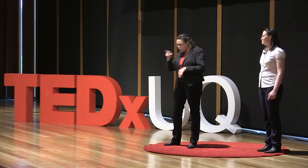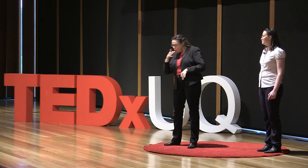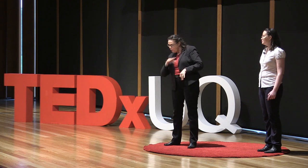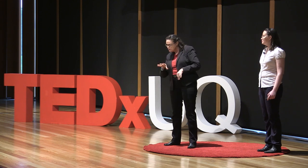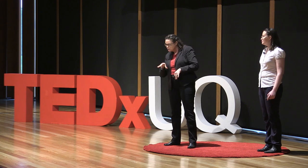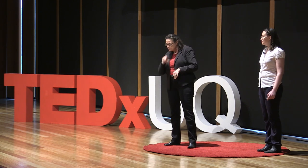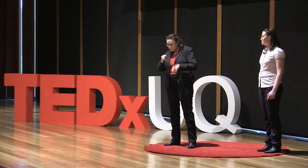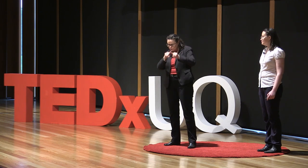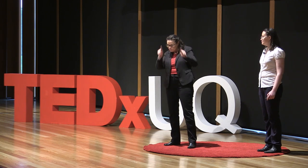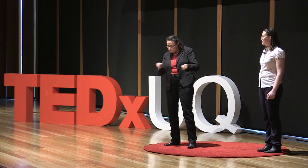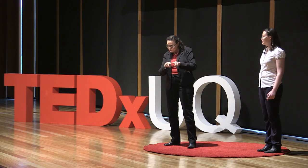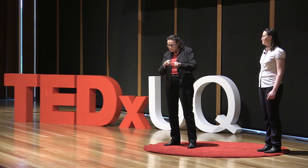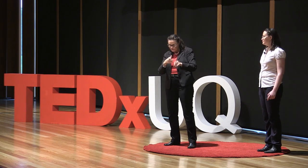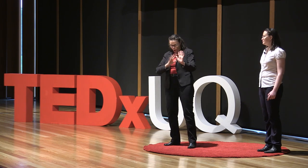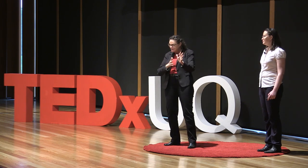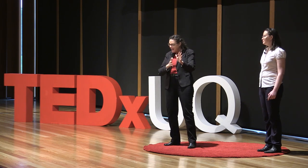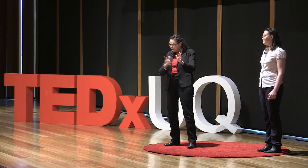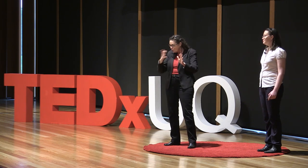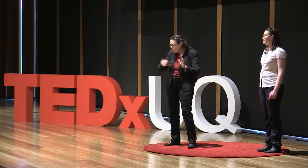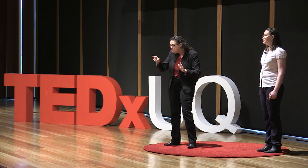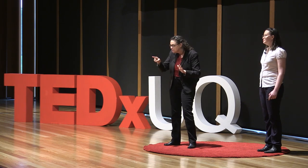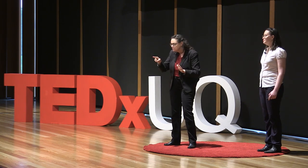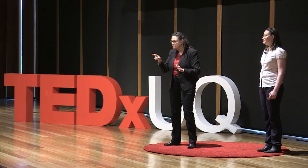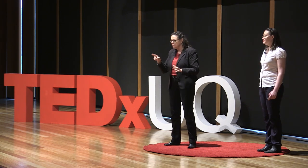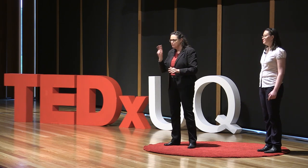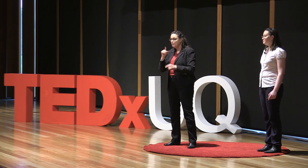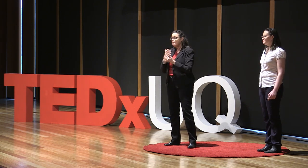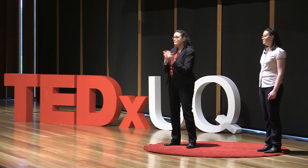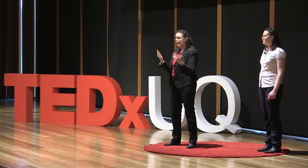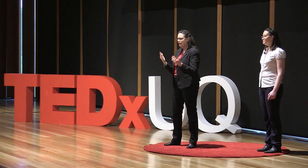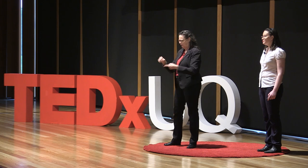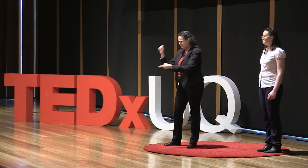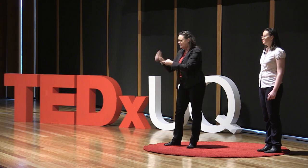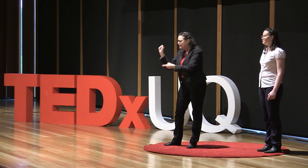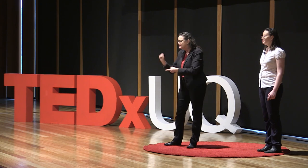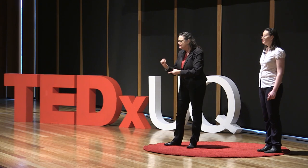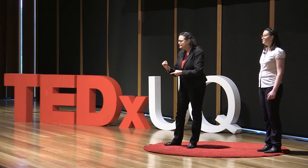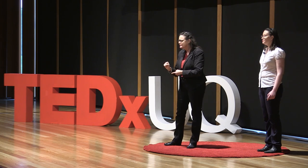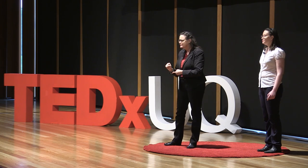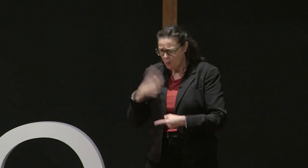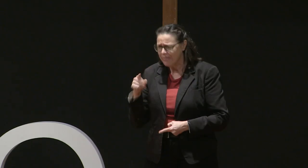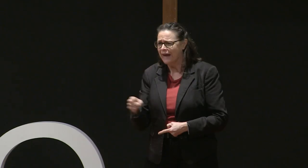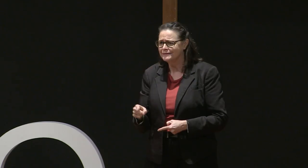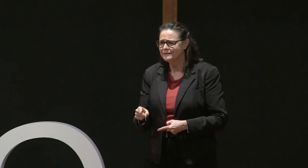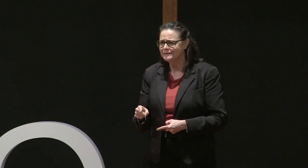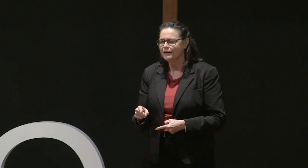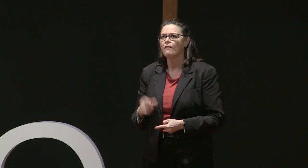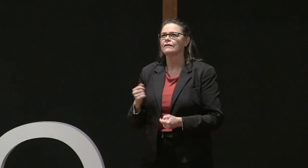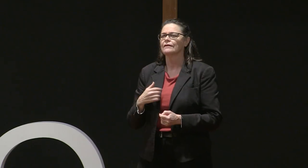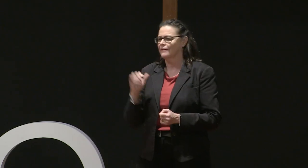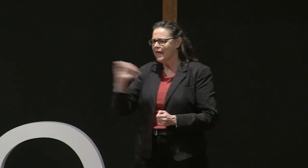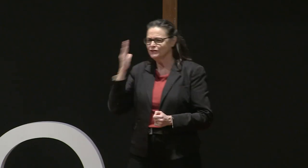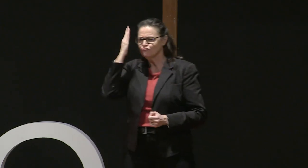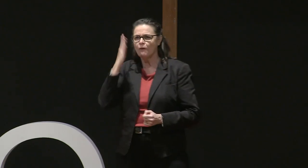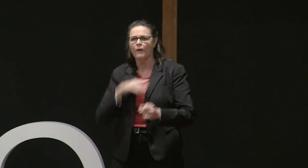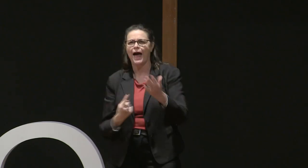of working. And so, when I asked them the question about if you would like a device accessible in Auslan, a resounding result